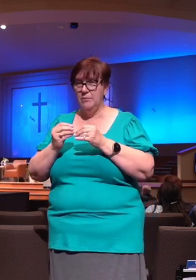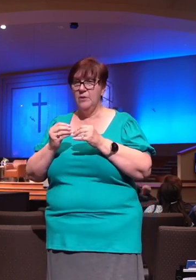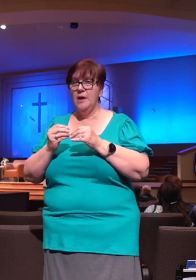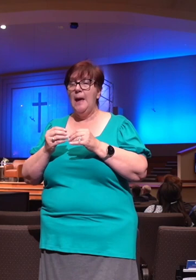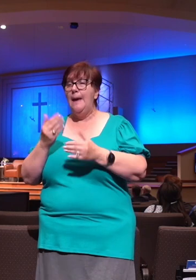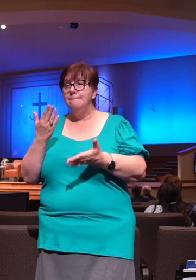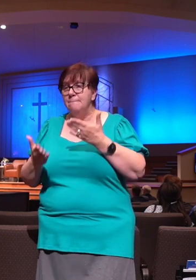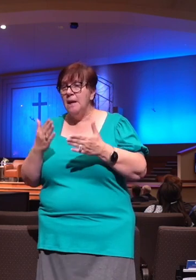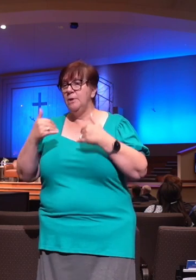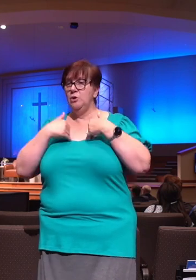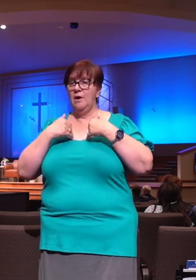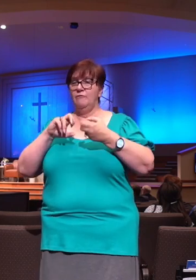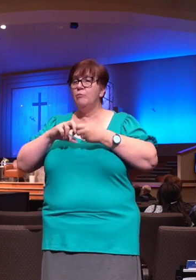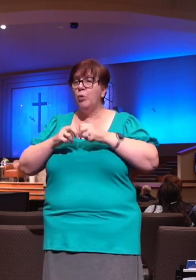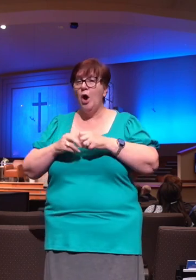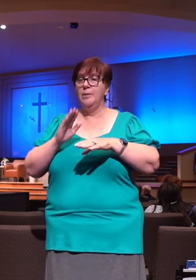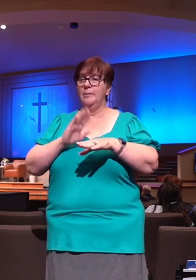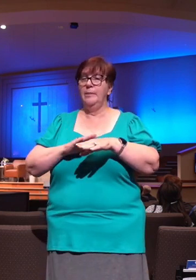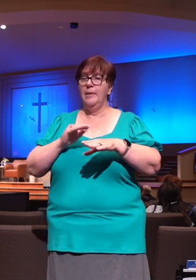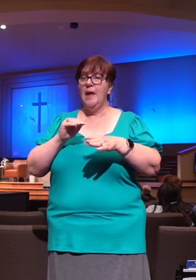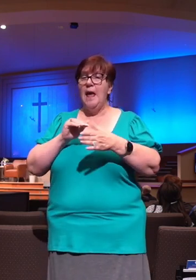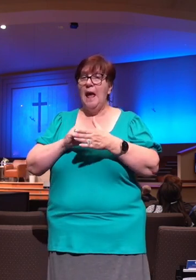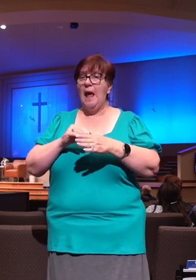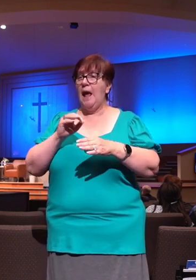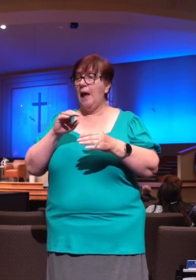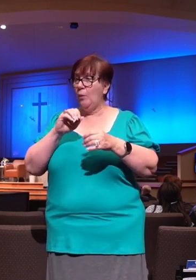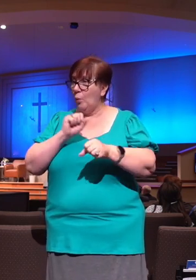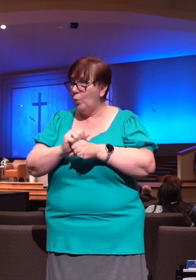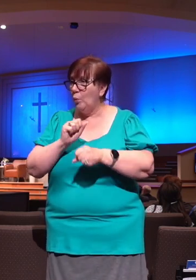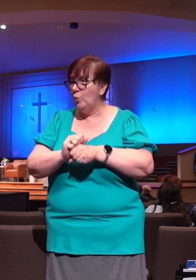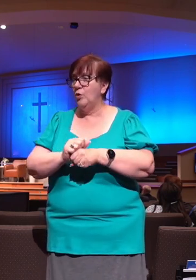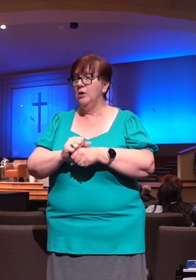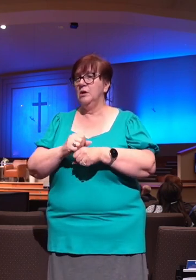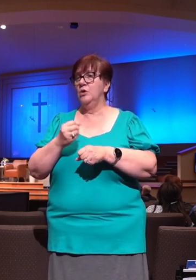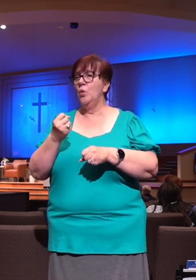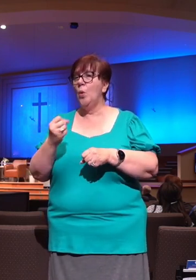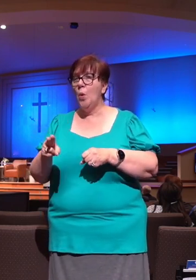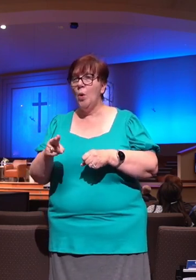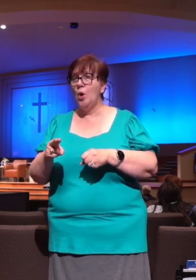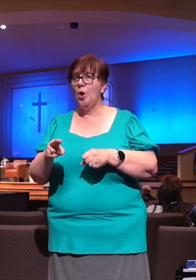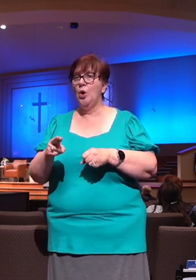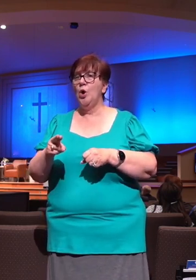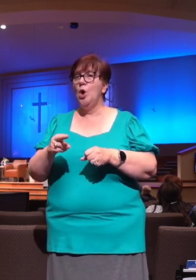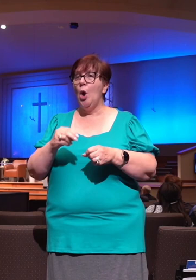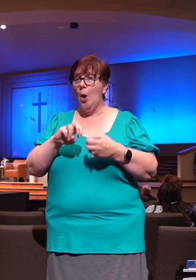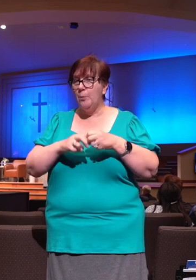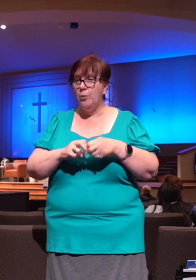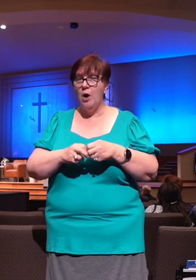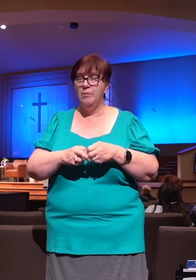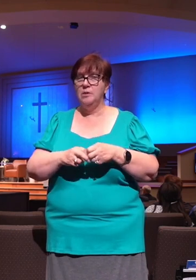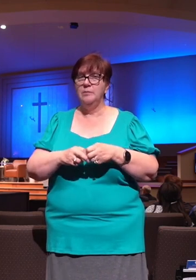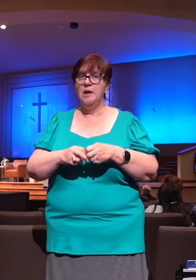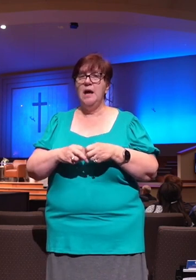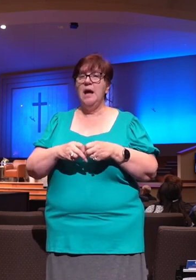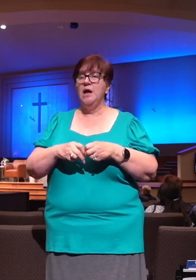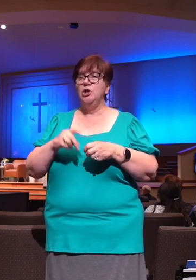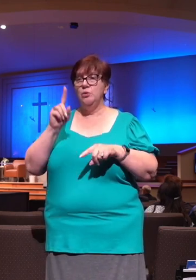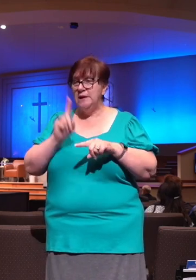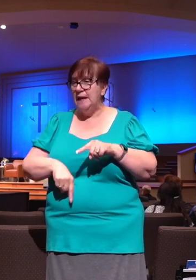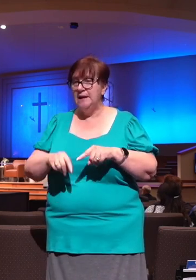weighing on your mind and sleep is elusive to you. The Bible says that he will give us rest. He